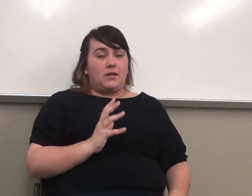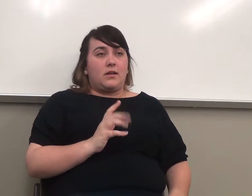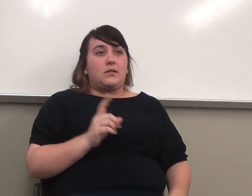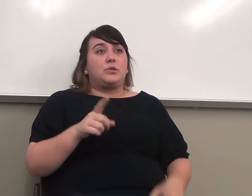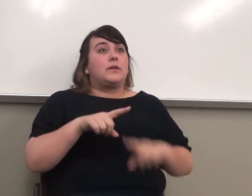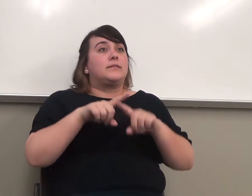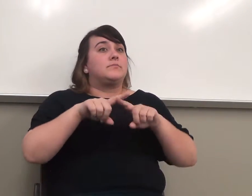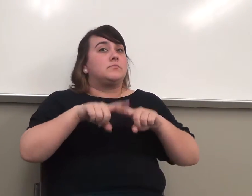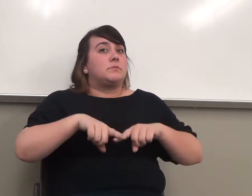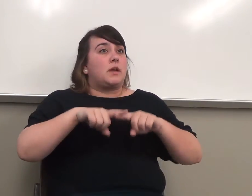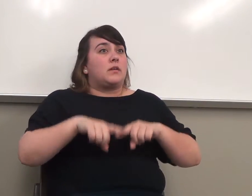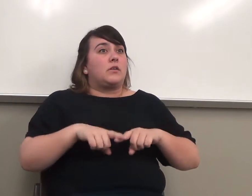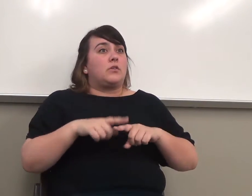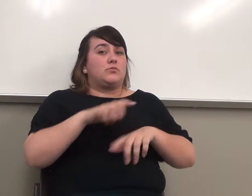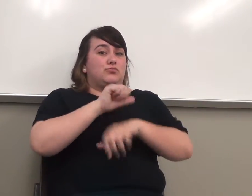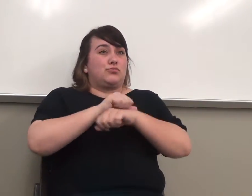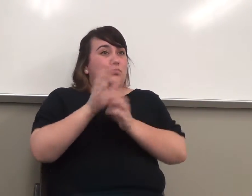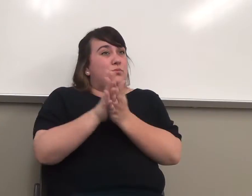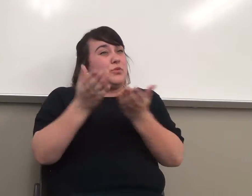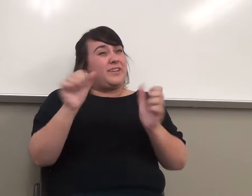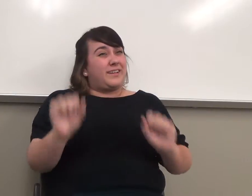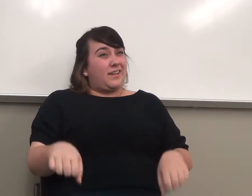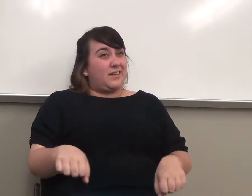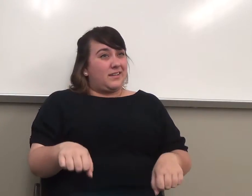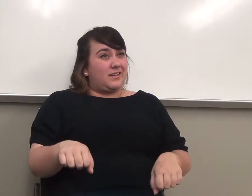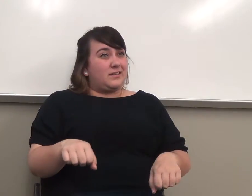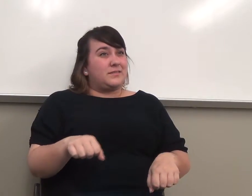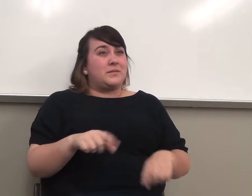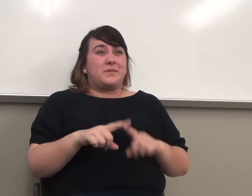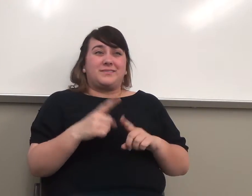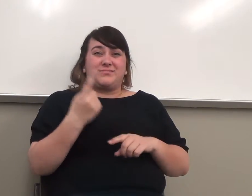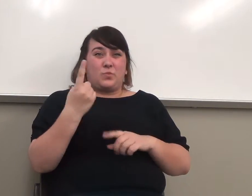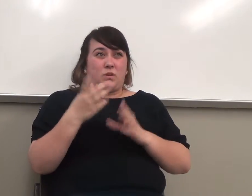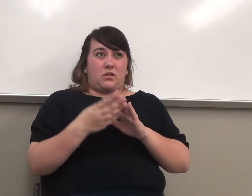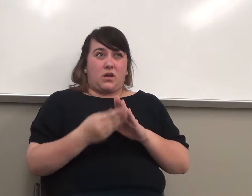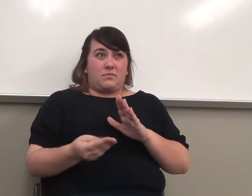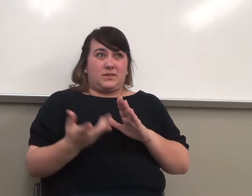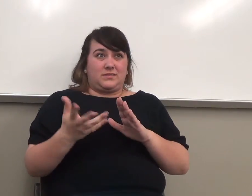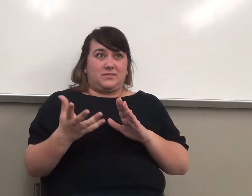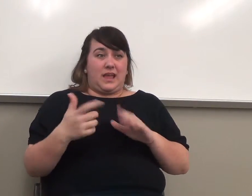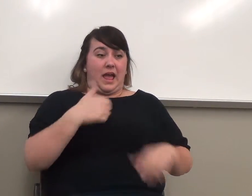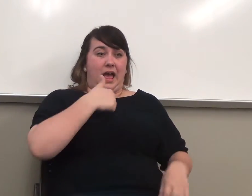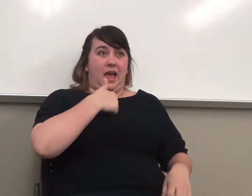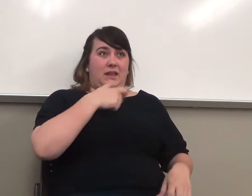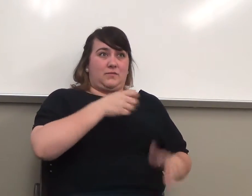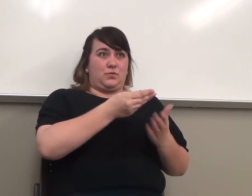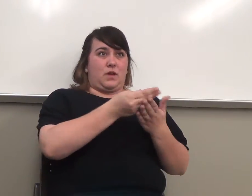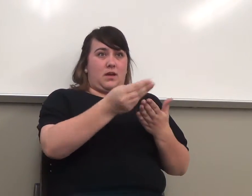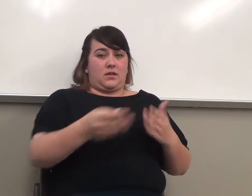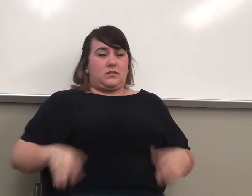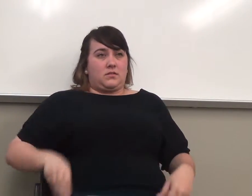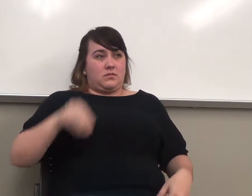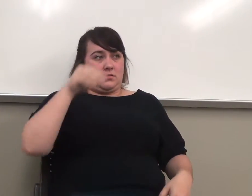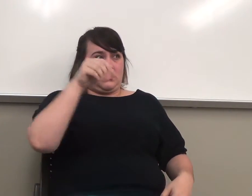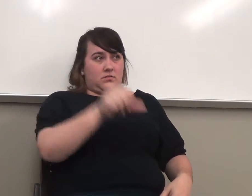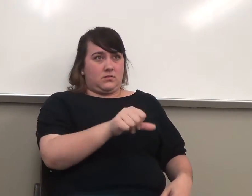rely on this one in the library. There is only one. I have to buy it and put it down there. The library doesn't supply it.